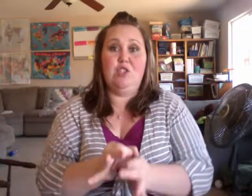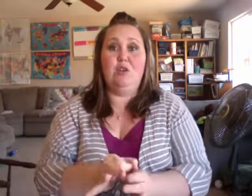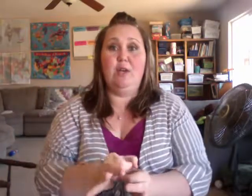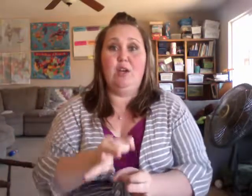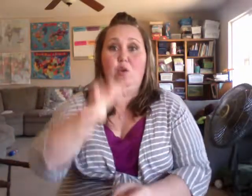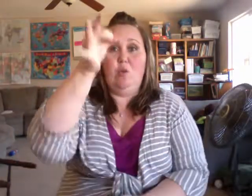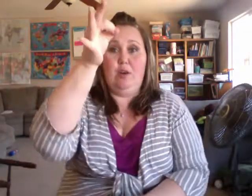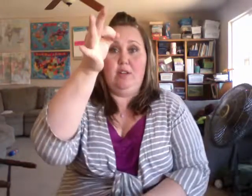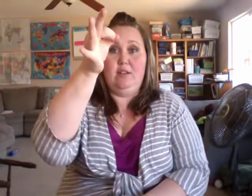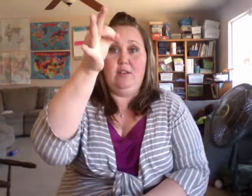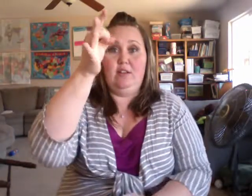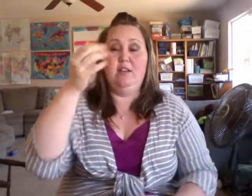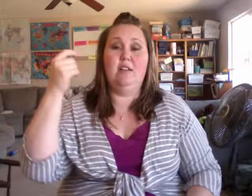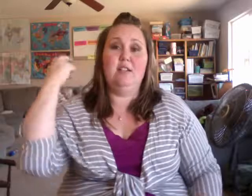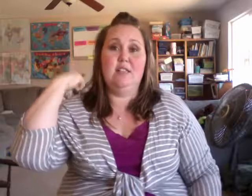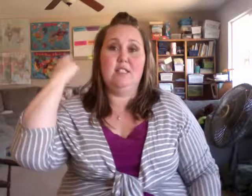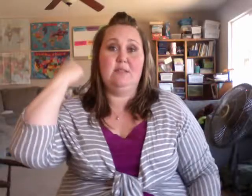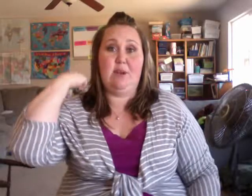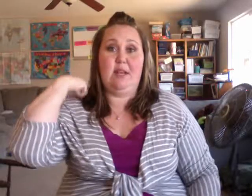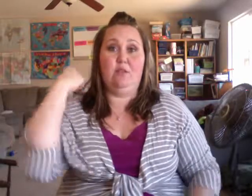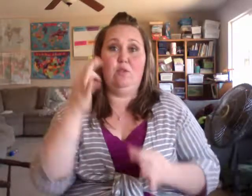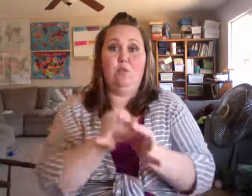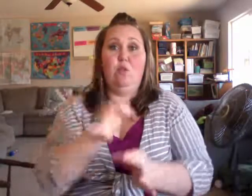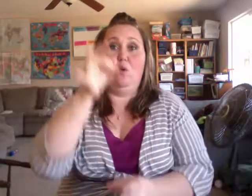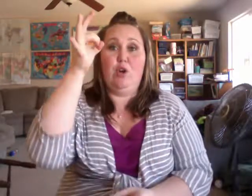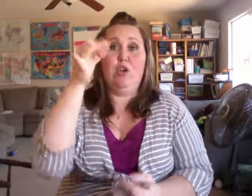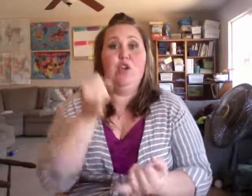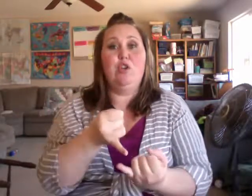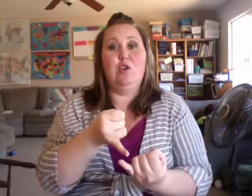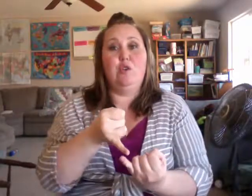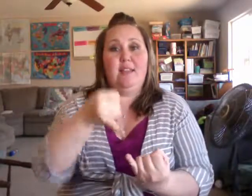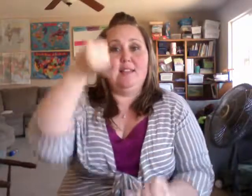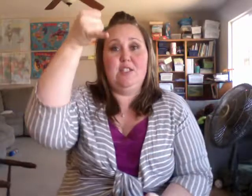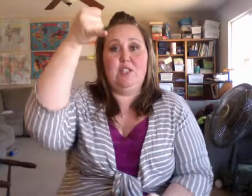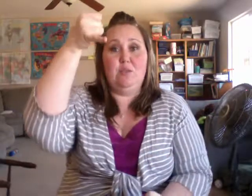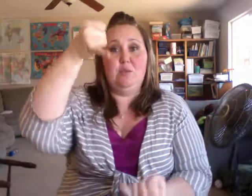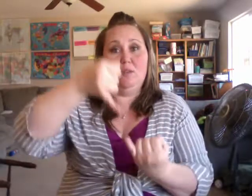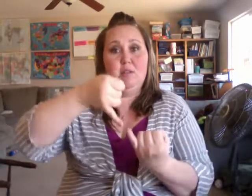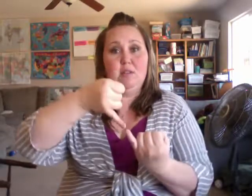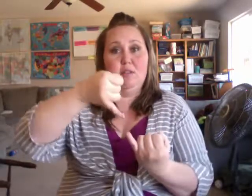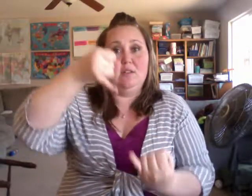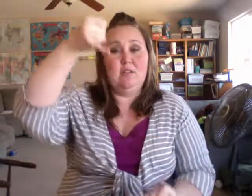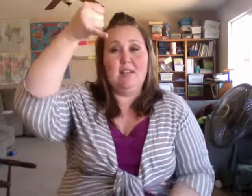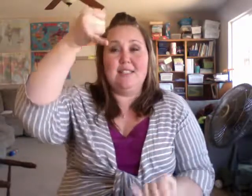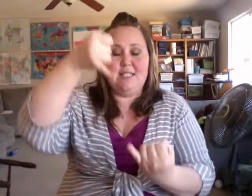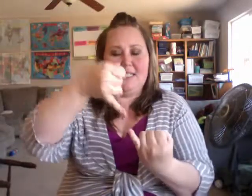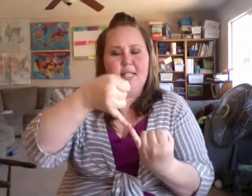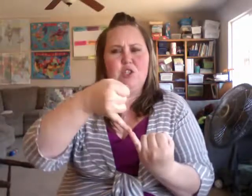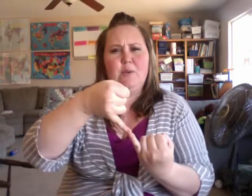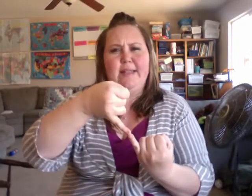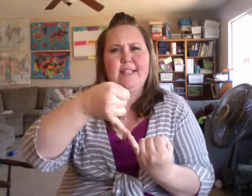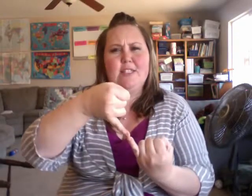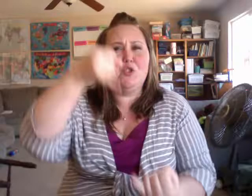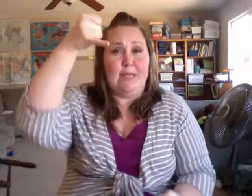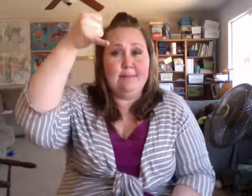showing a cord. Spinal cord. You could go like this too. This is showing like a string.